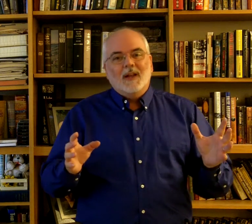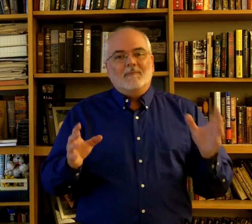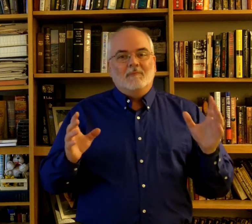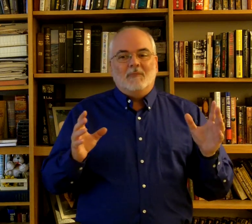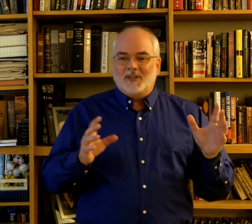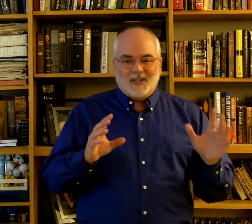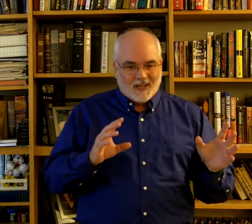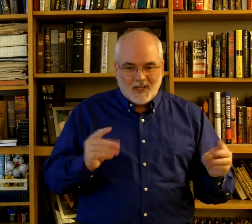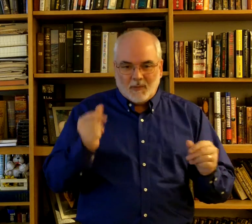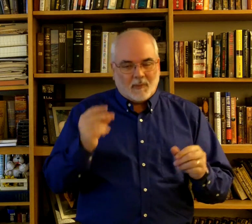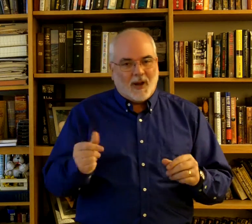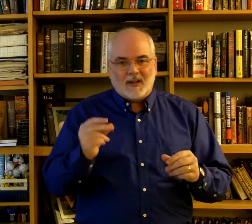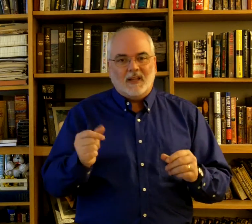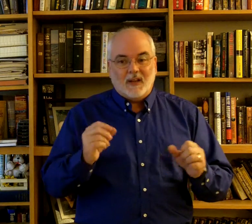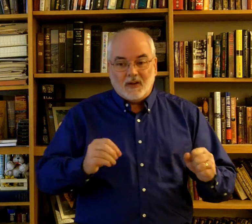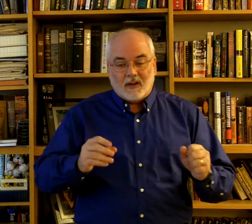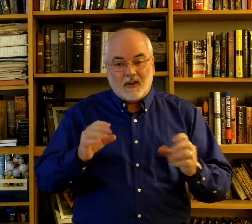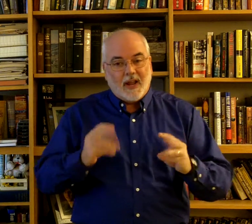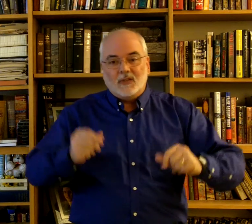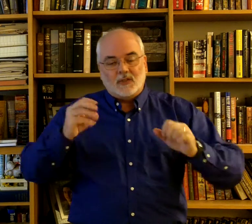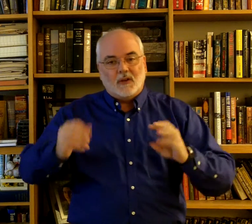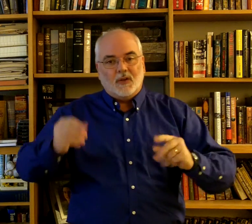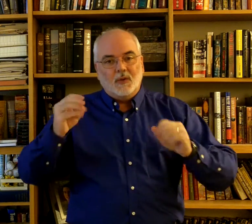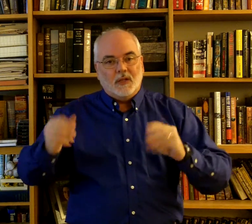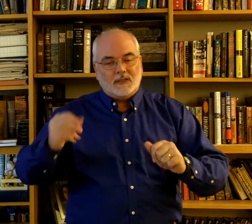But, just a little bit of practicing and your hands will start to do this.